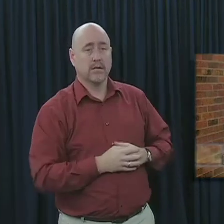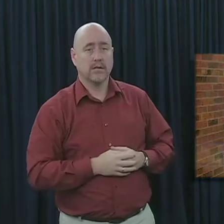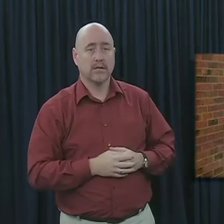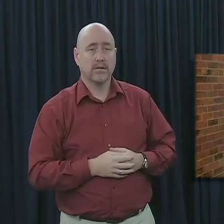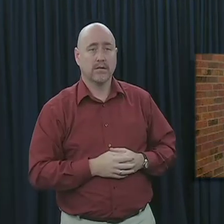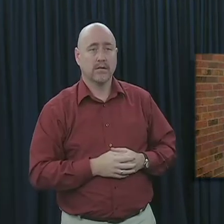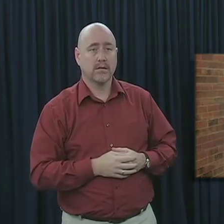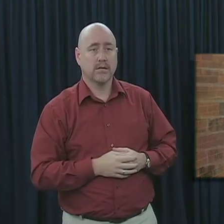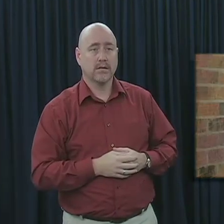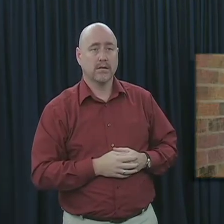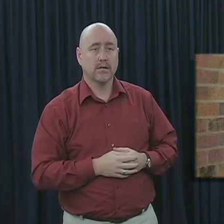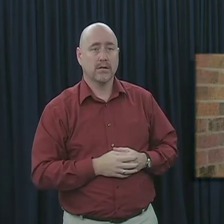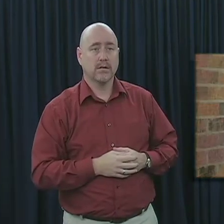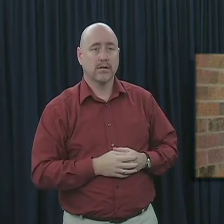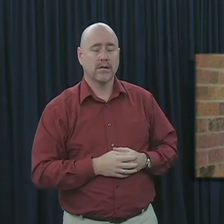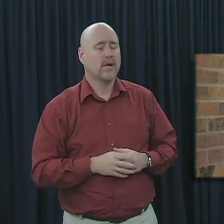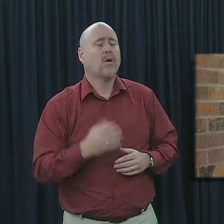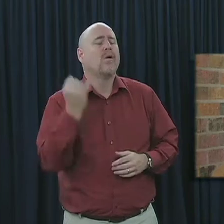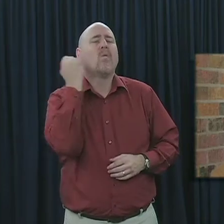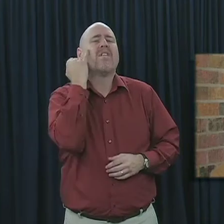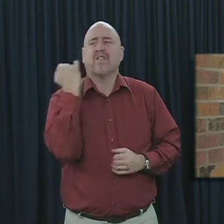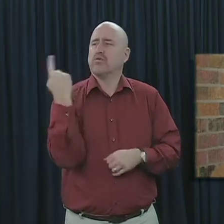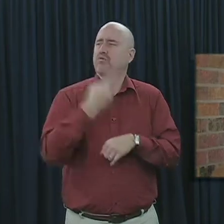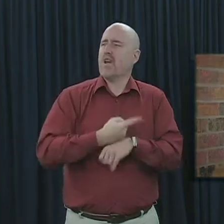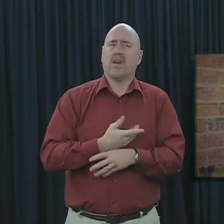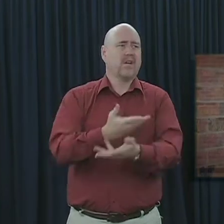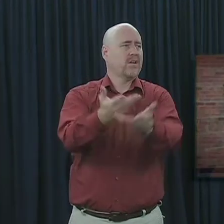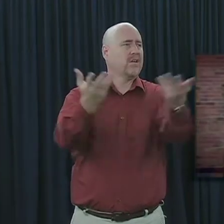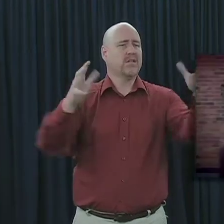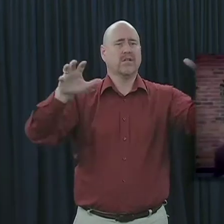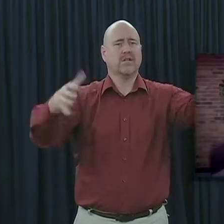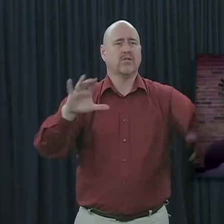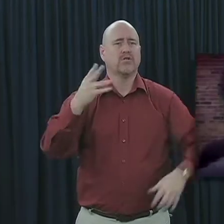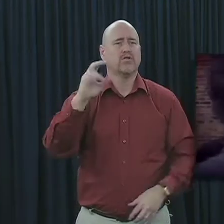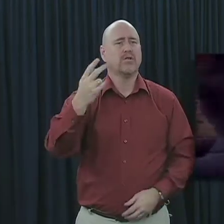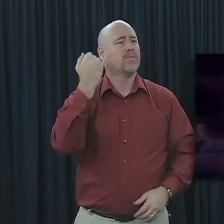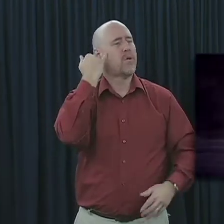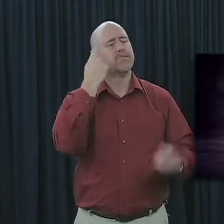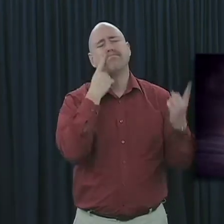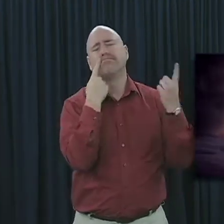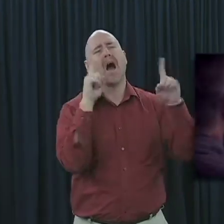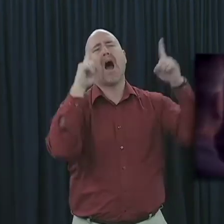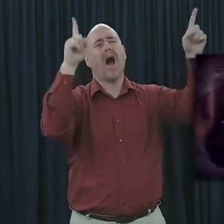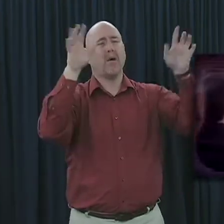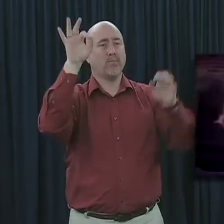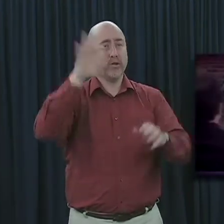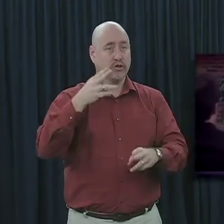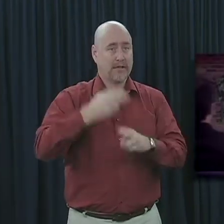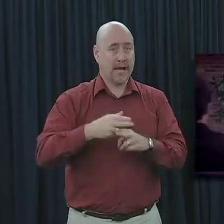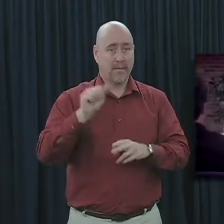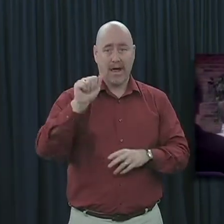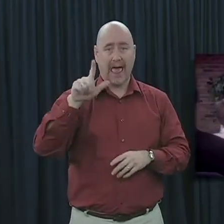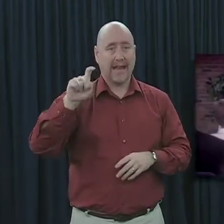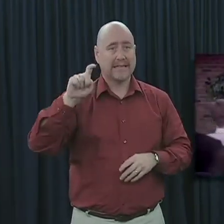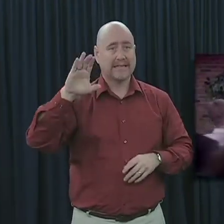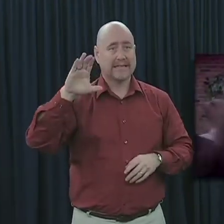against God. Well, what if today in the church, there was a well-known preacher by the name of Alex Campbell,